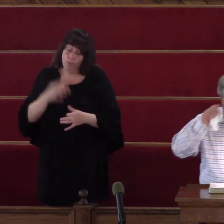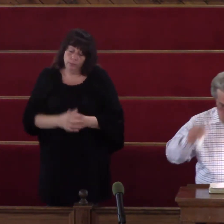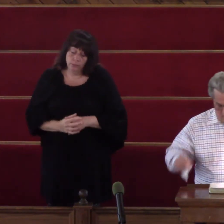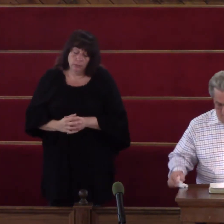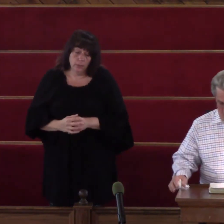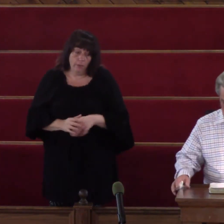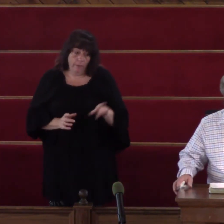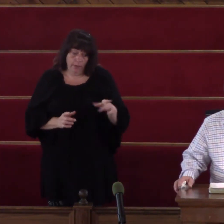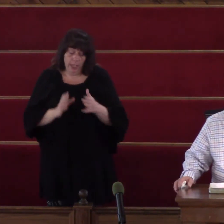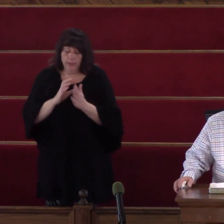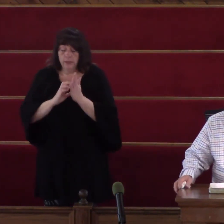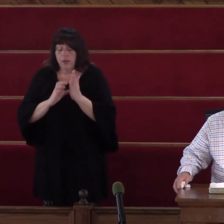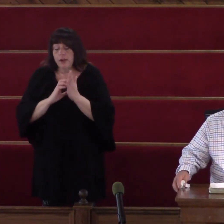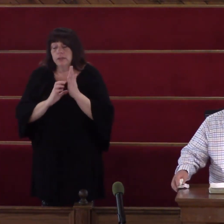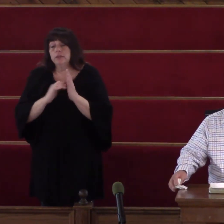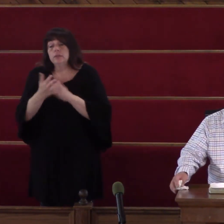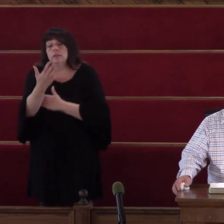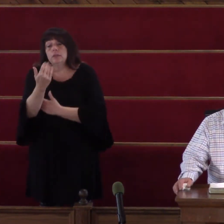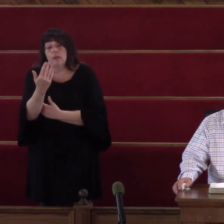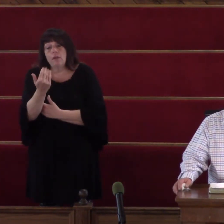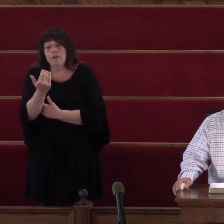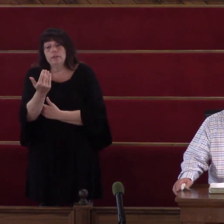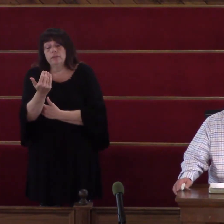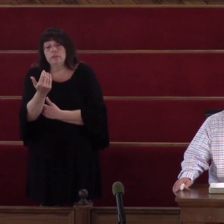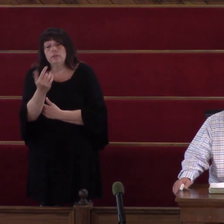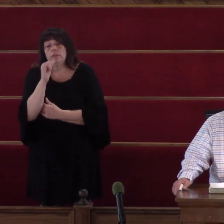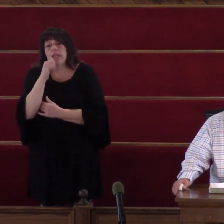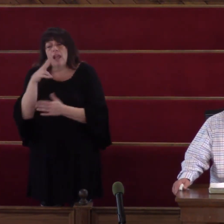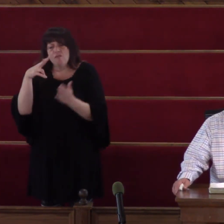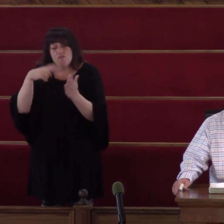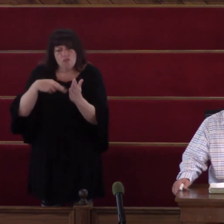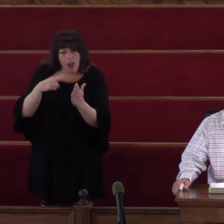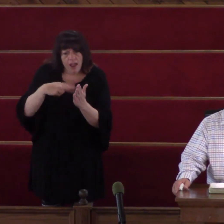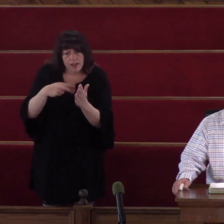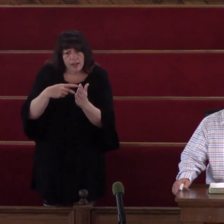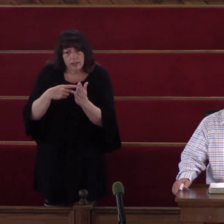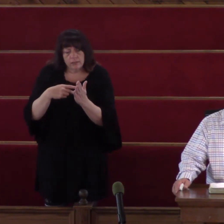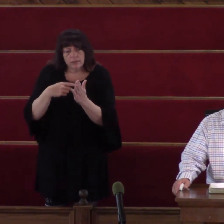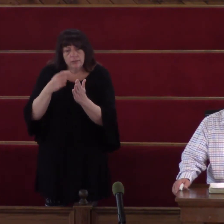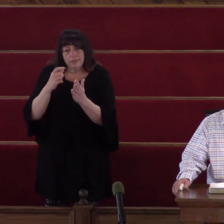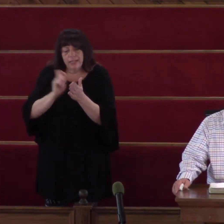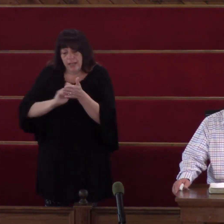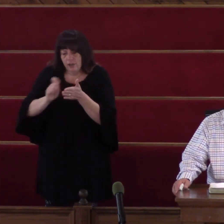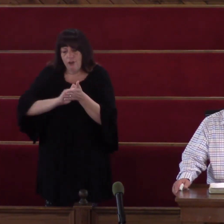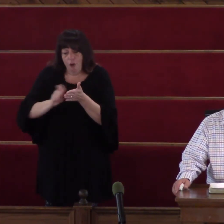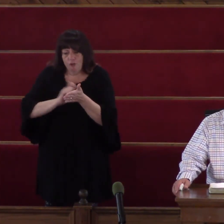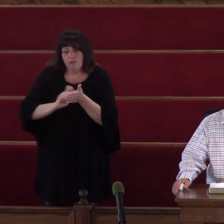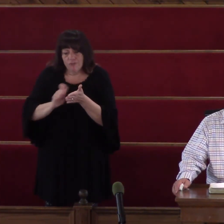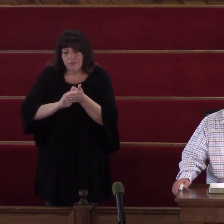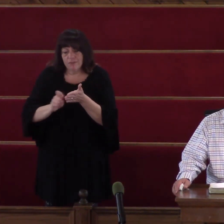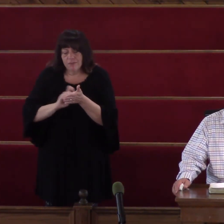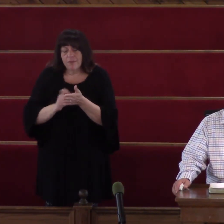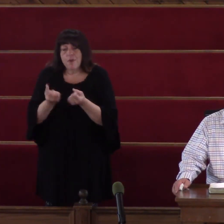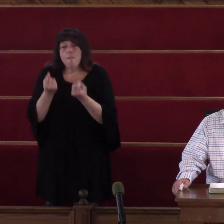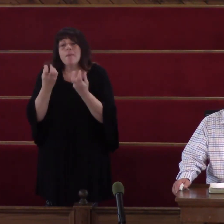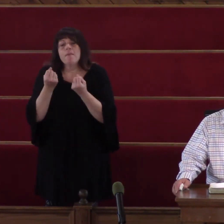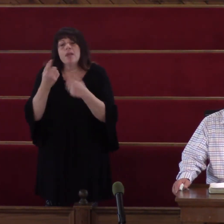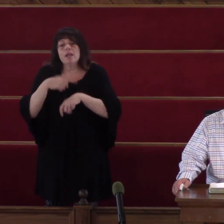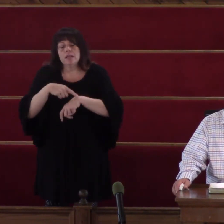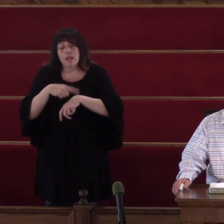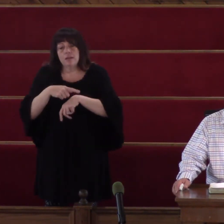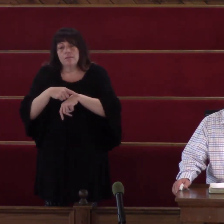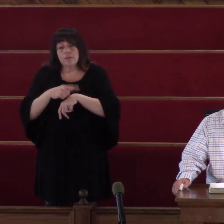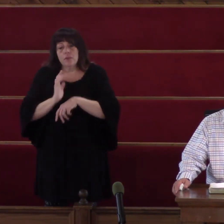And I've read And I've noticed From notes I've got In my Bible That many Many of times That we've